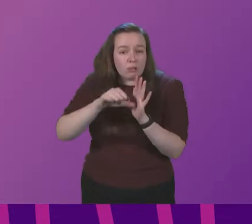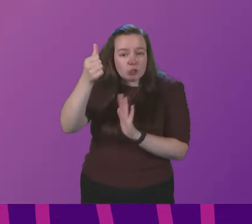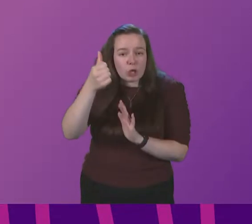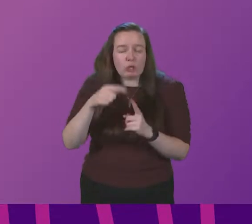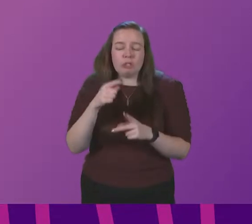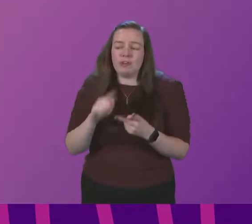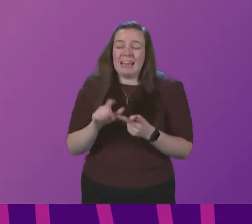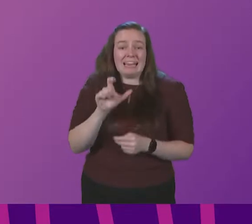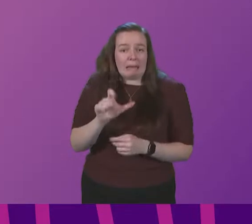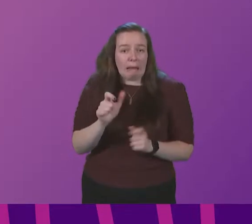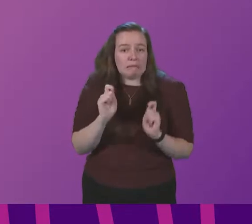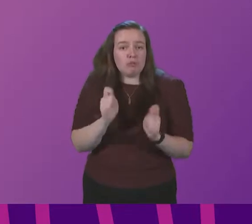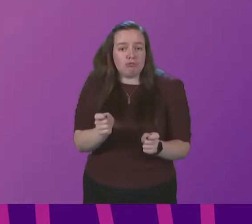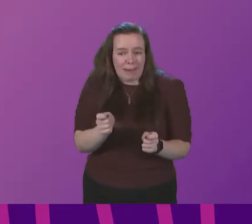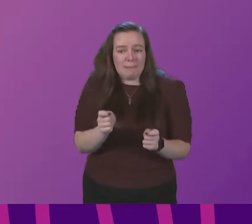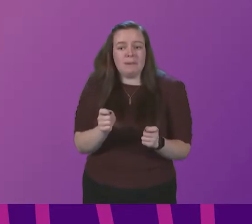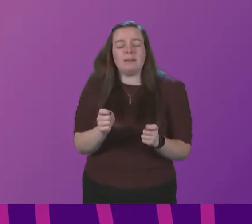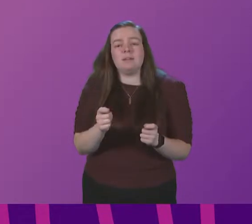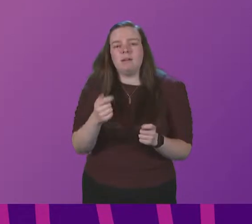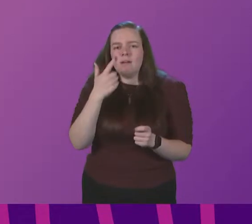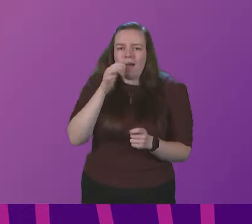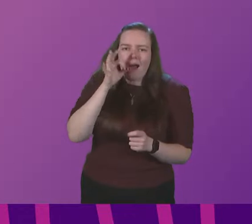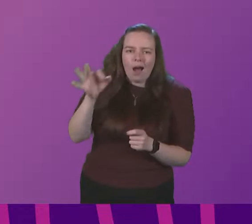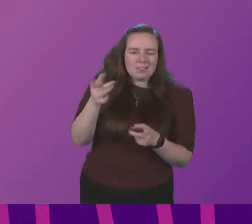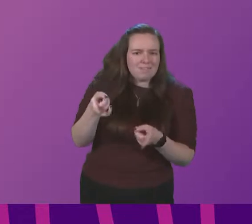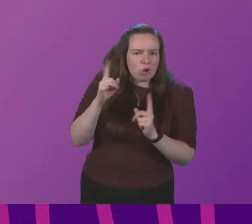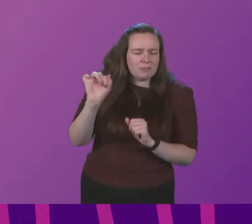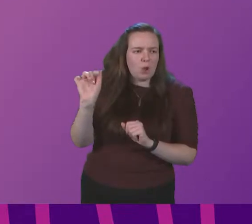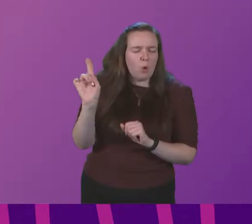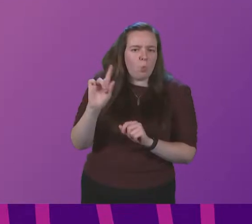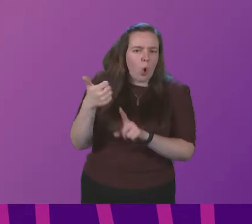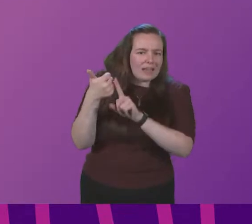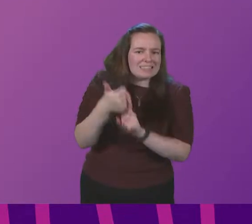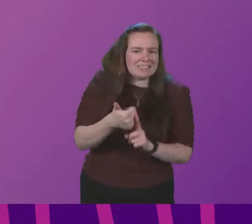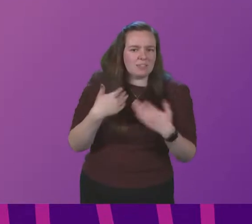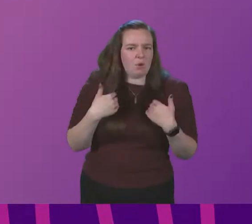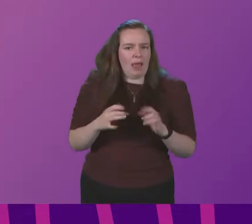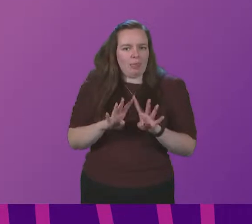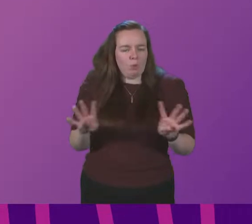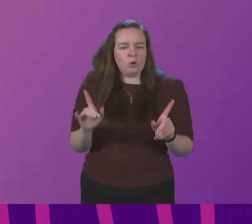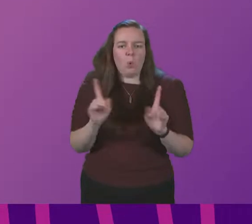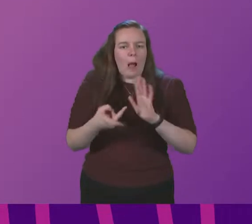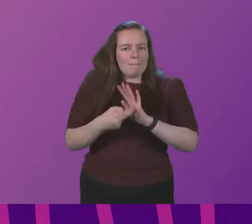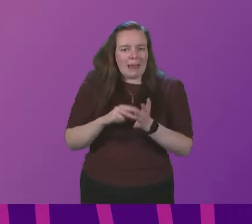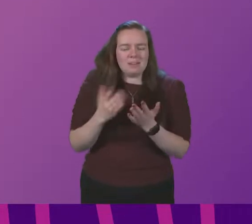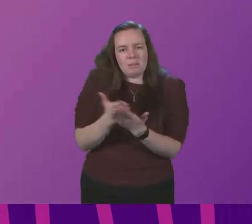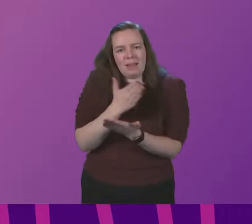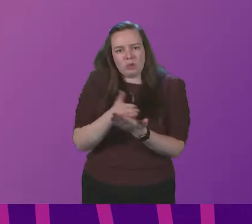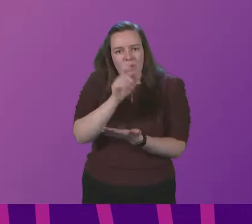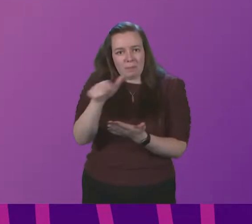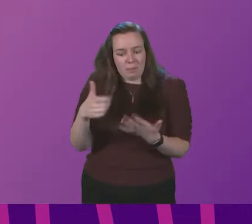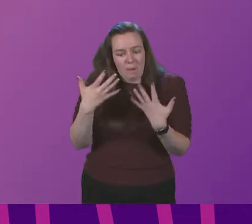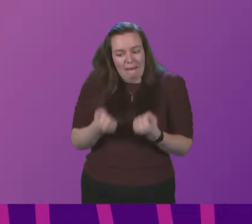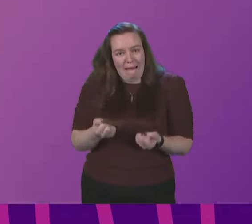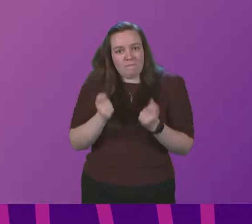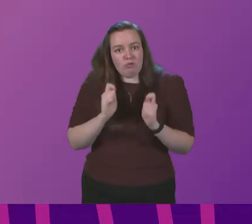cancer treatment can I ask the First Minister what assistance has been given to health boards and what the plans are to make sure these people get the treatment